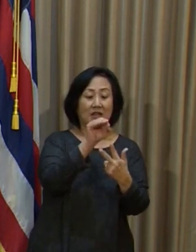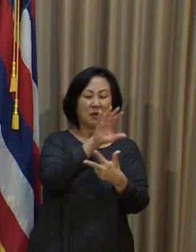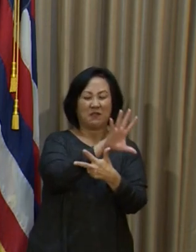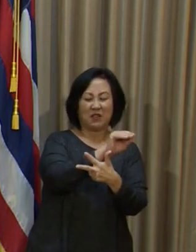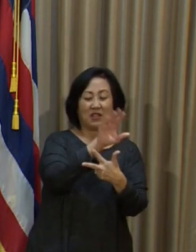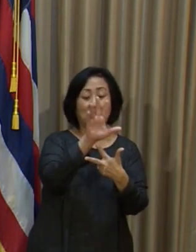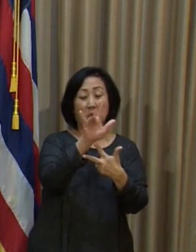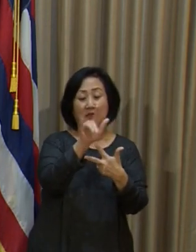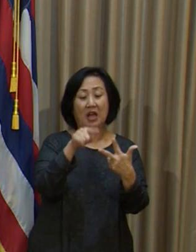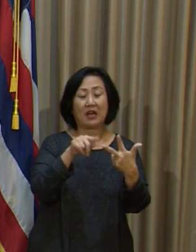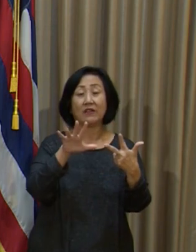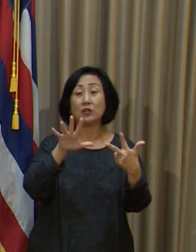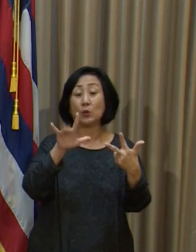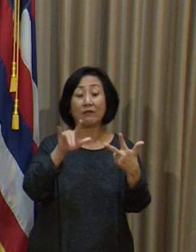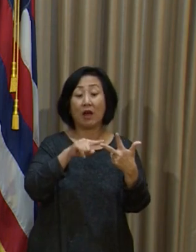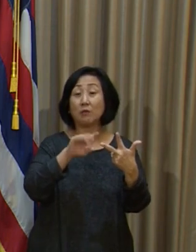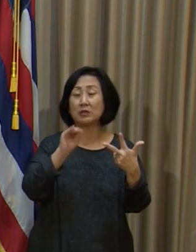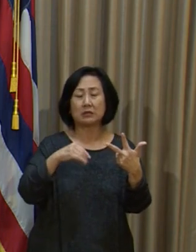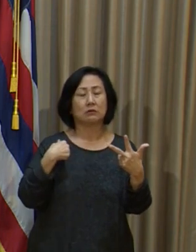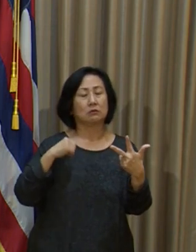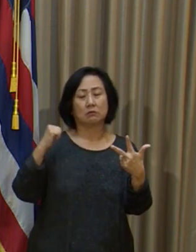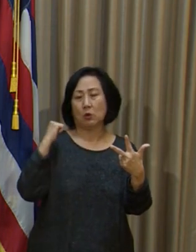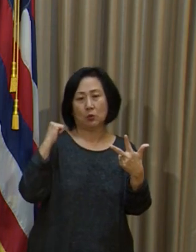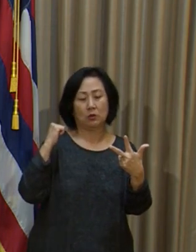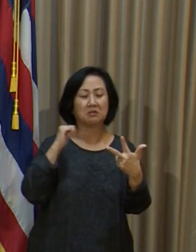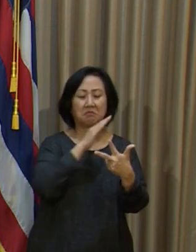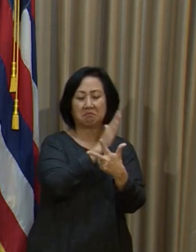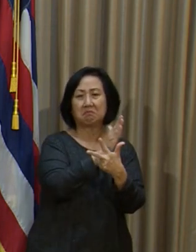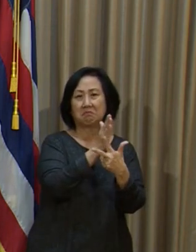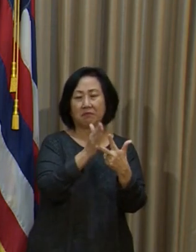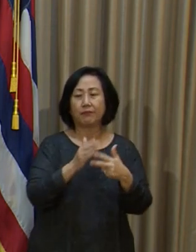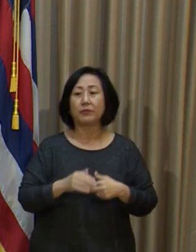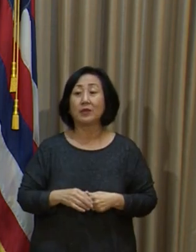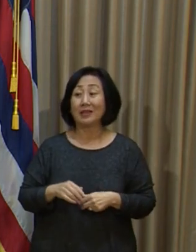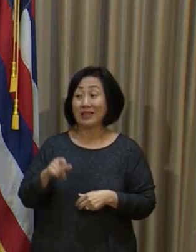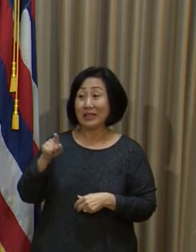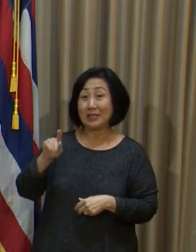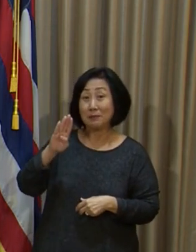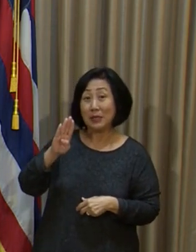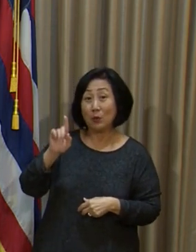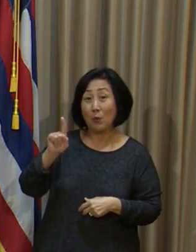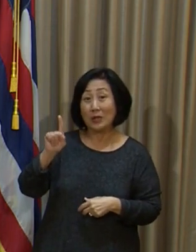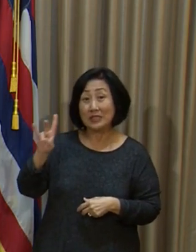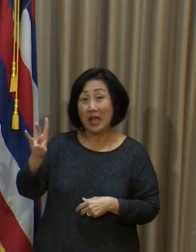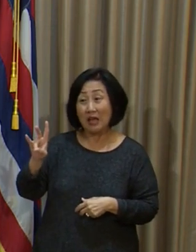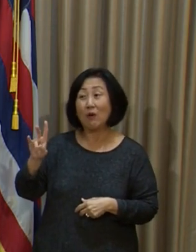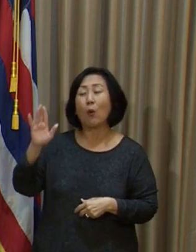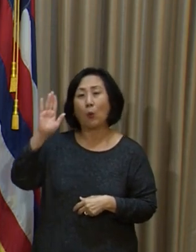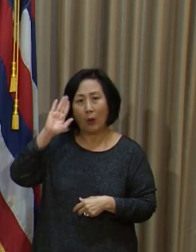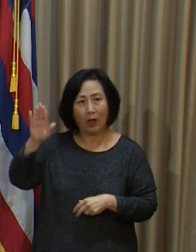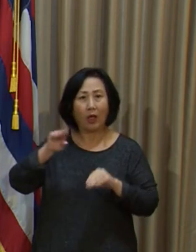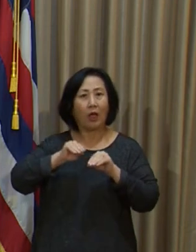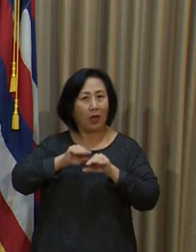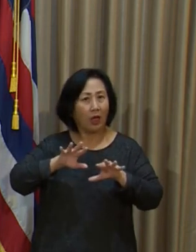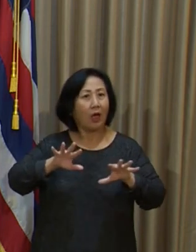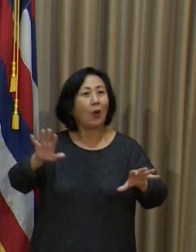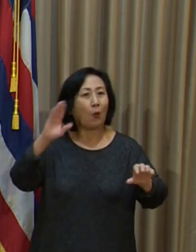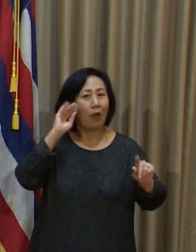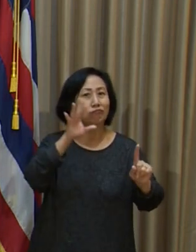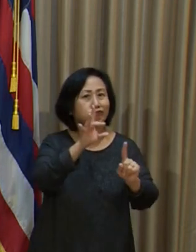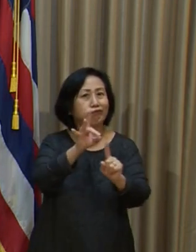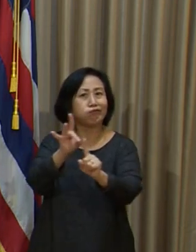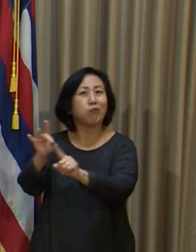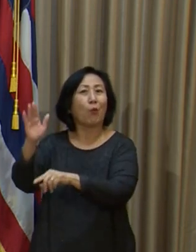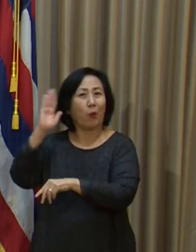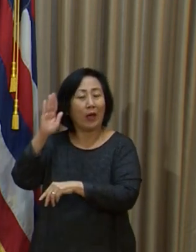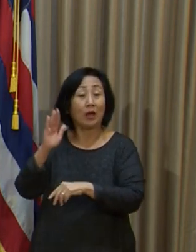maybe not so much. But I will tell you this. This variant will catch on. That's what variants do. It will spread if we